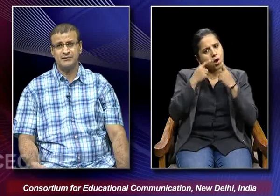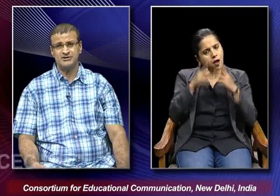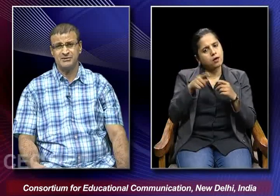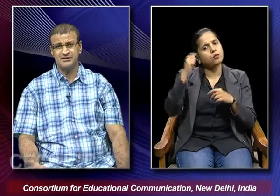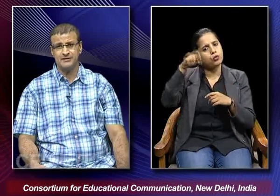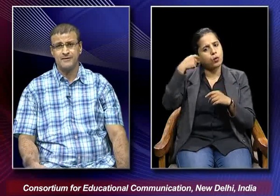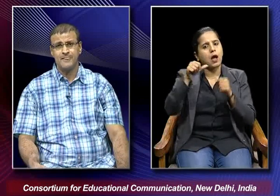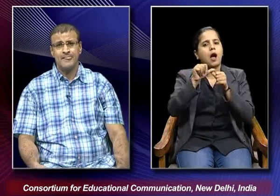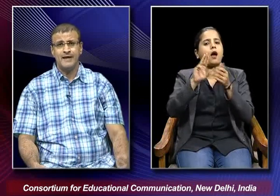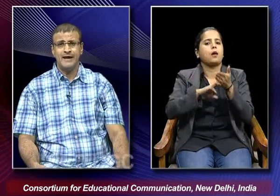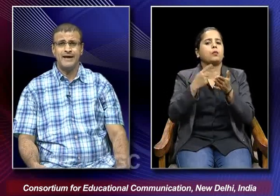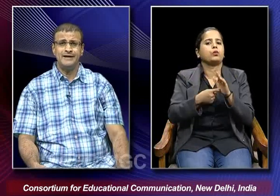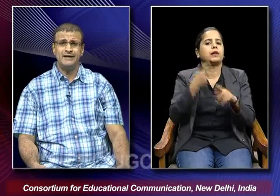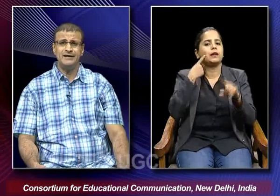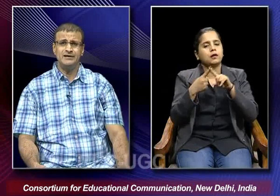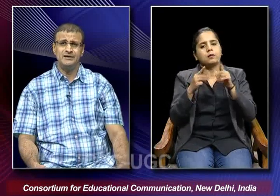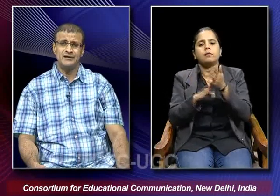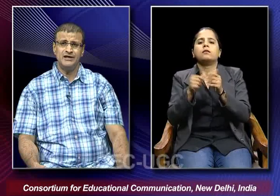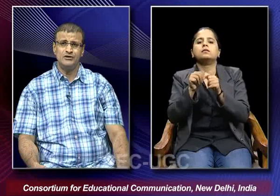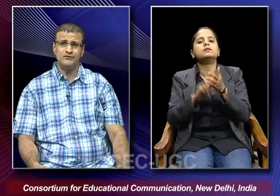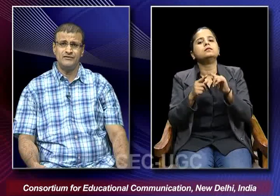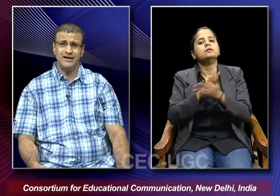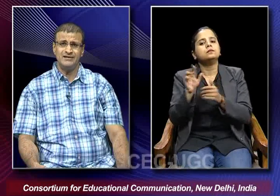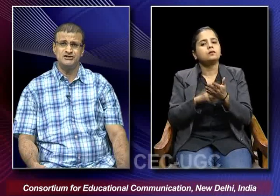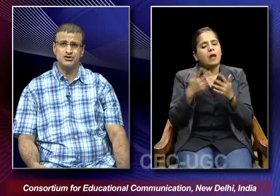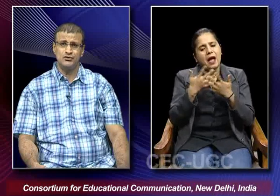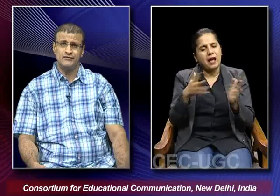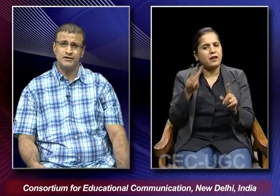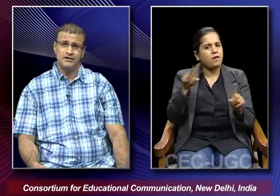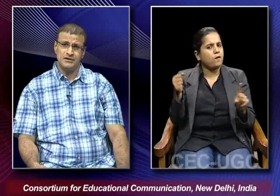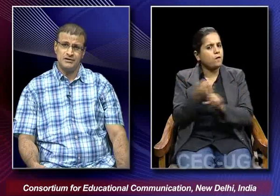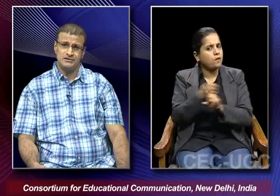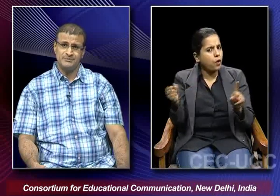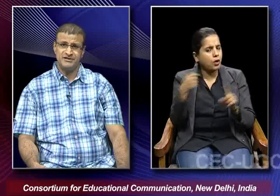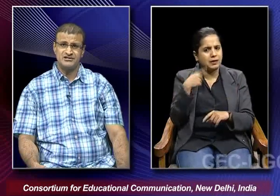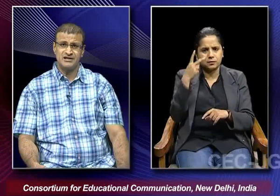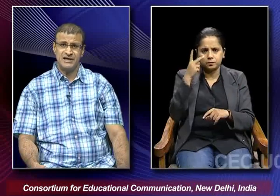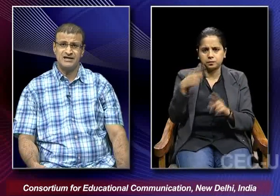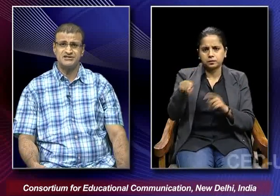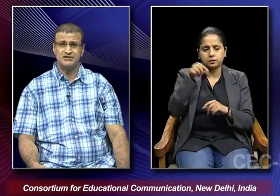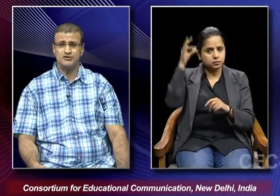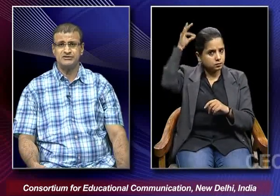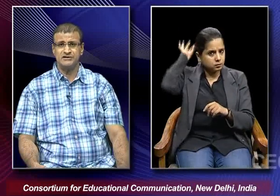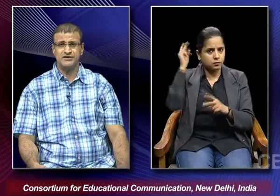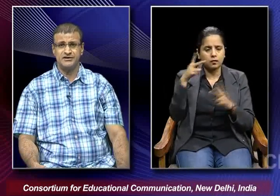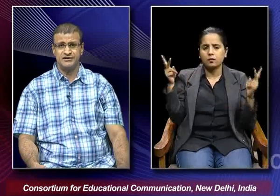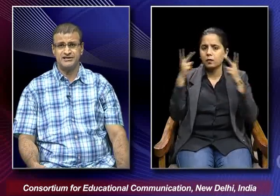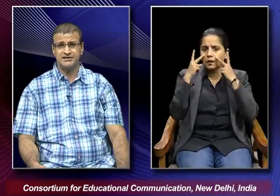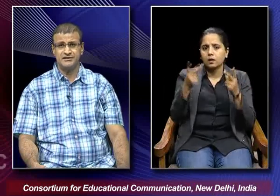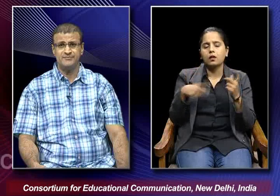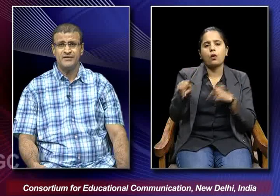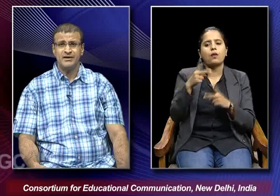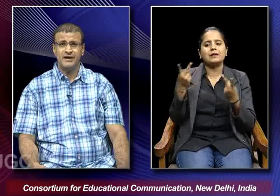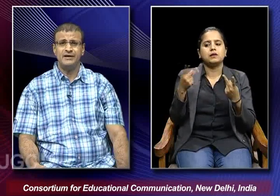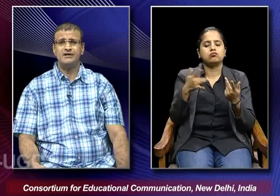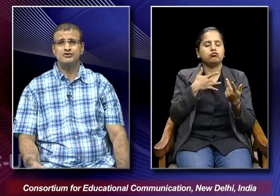film Amrit Manthan. And any kind of violence of the priestly class it was in a way rejected.